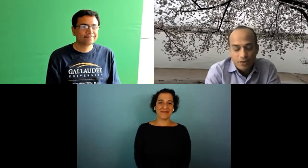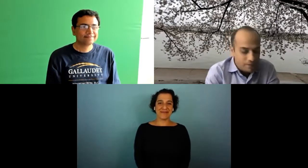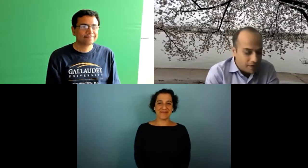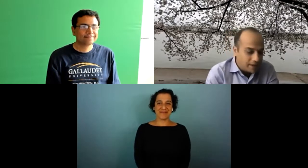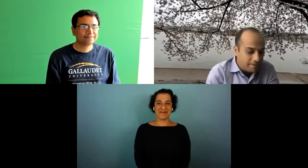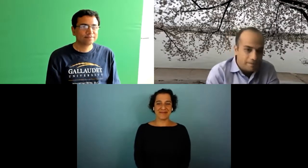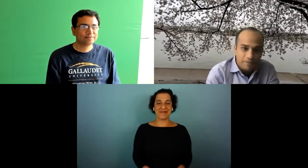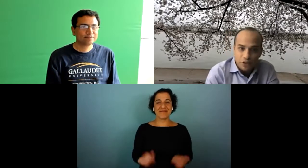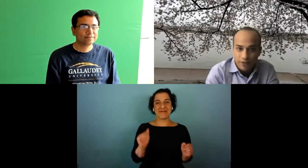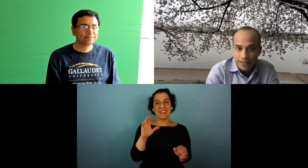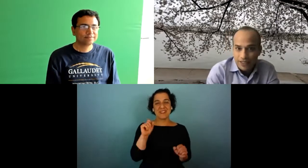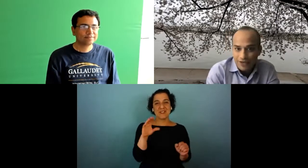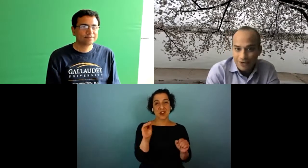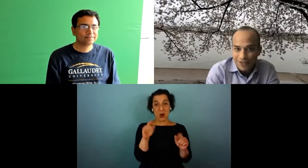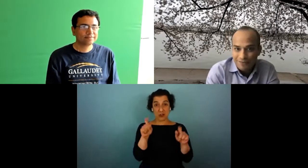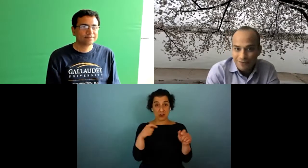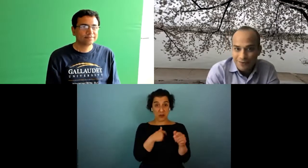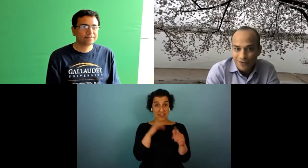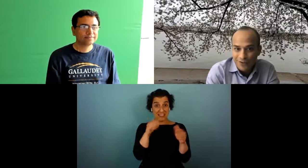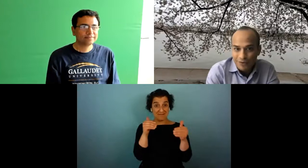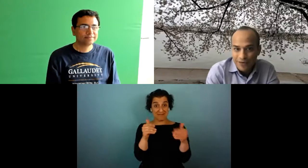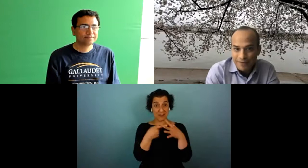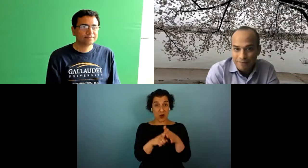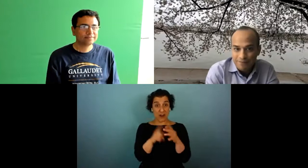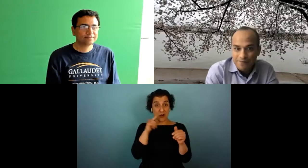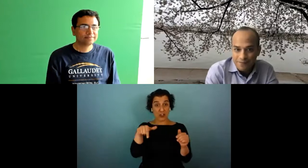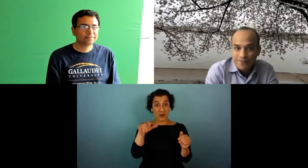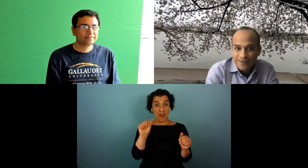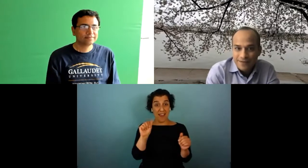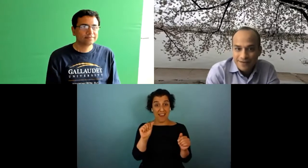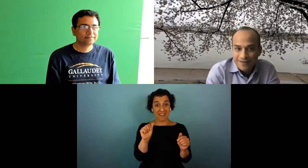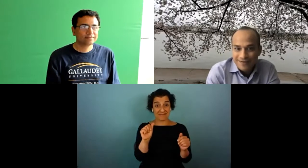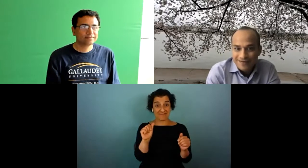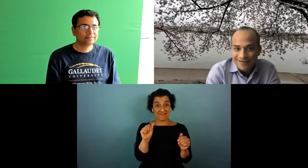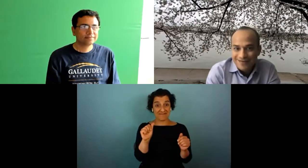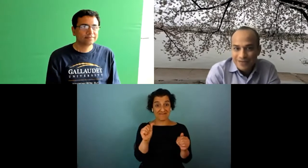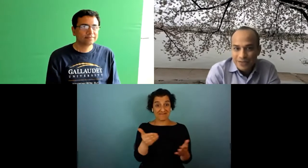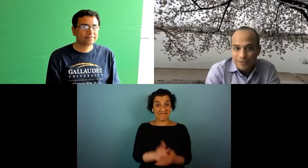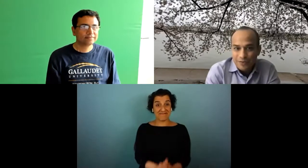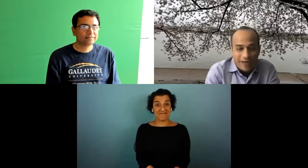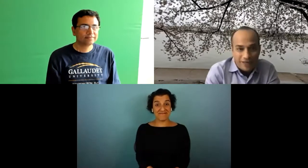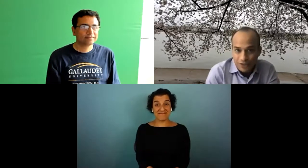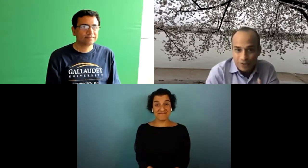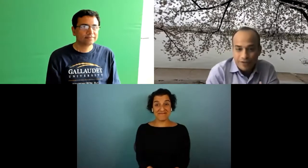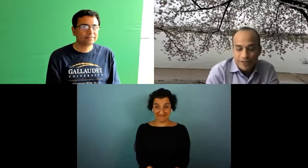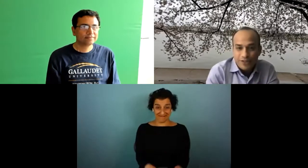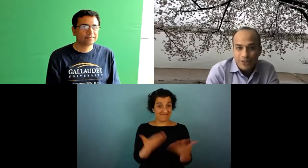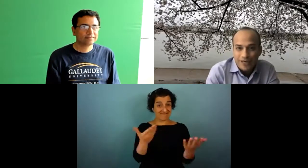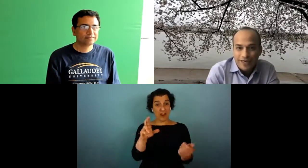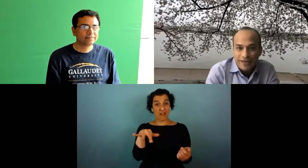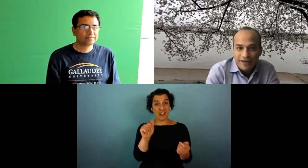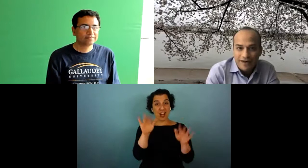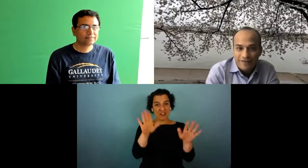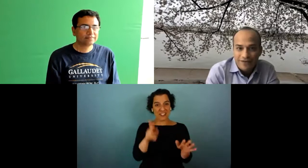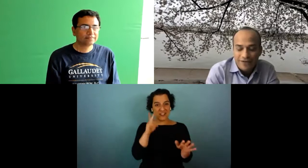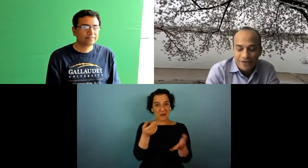so um should we get started on the on the q a so so again raja good great to see you